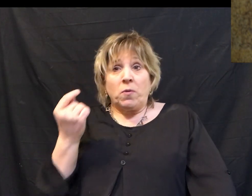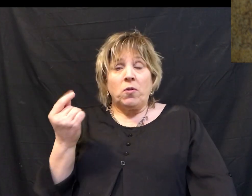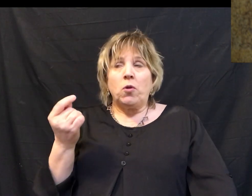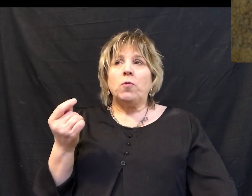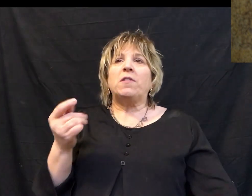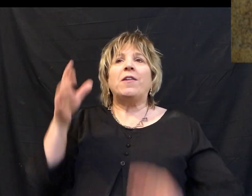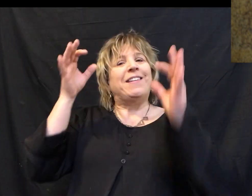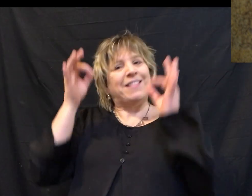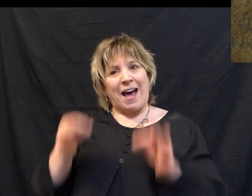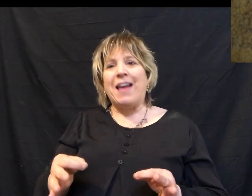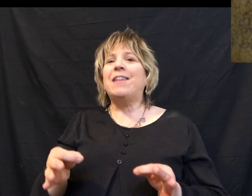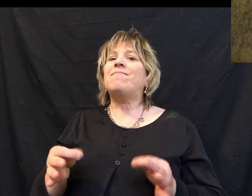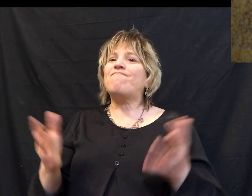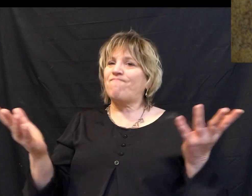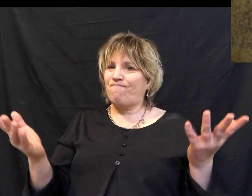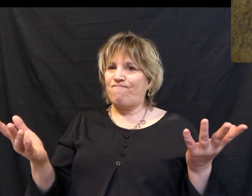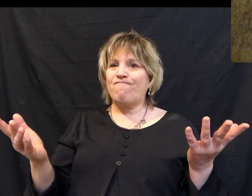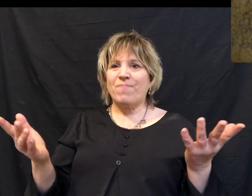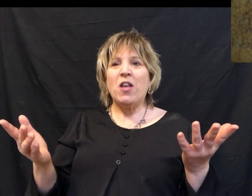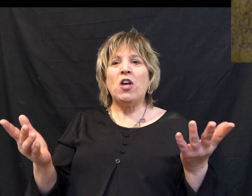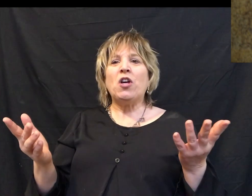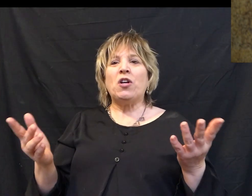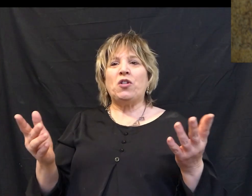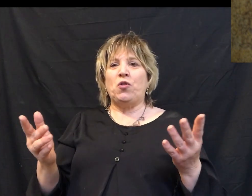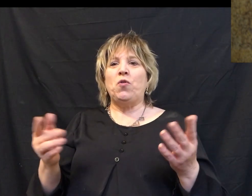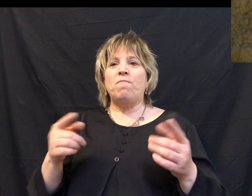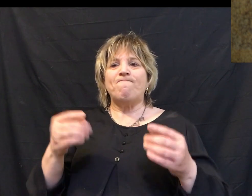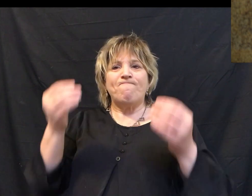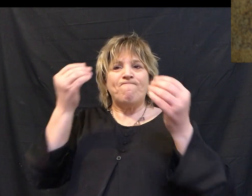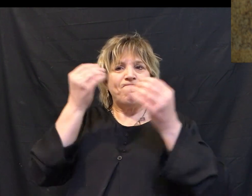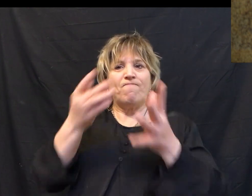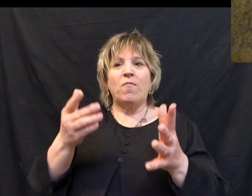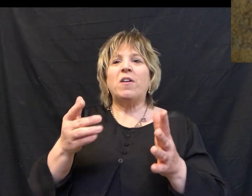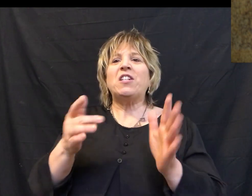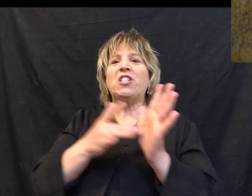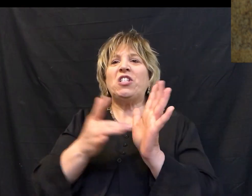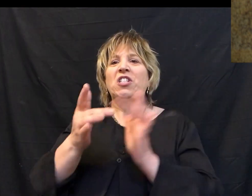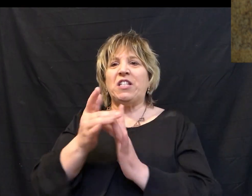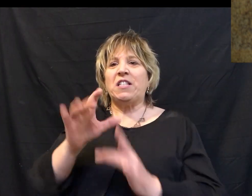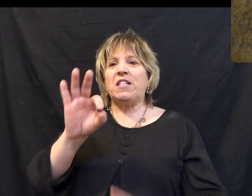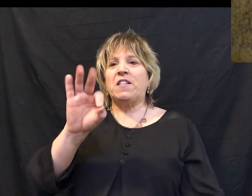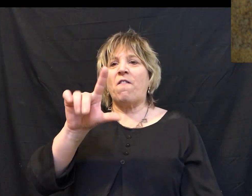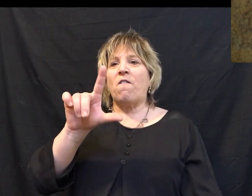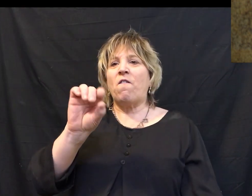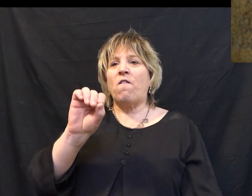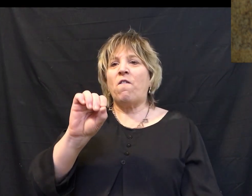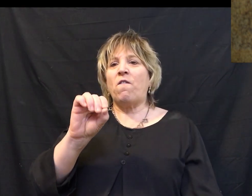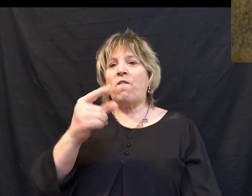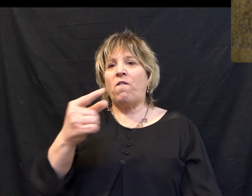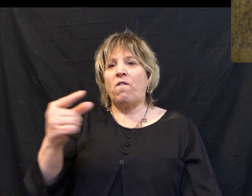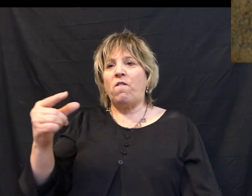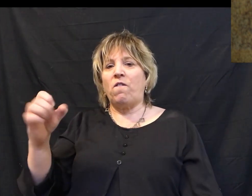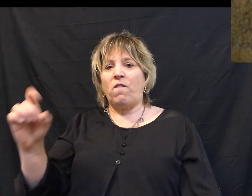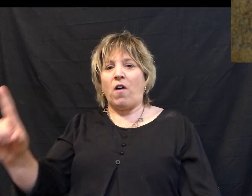And he decided to give the order to have Jesus flogged. We know from history that